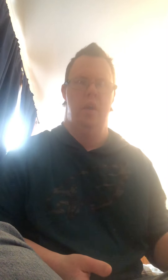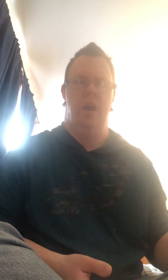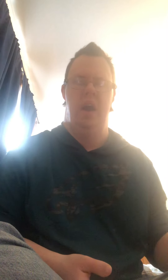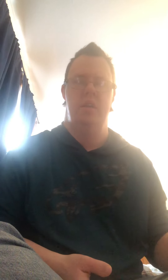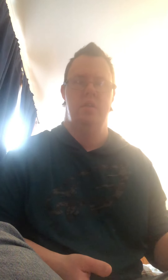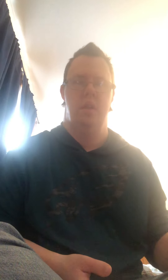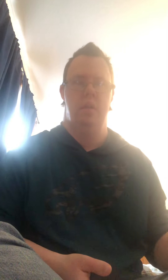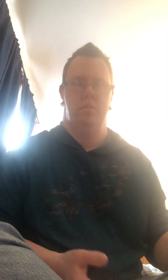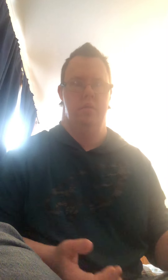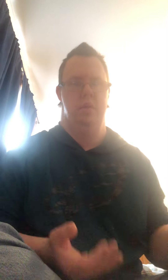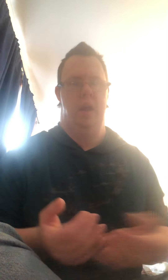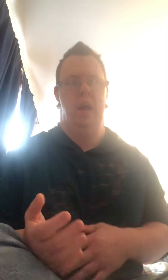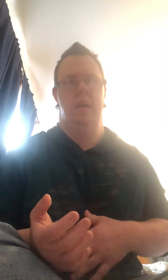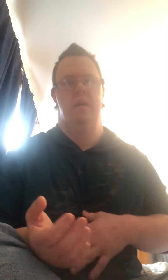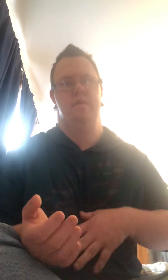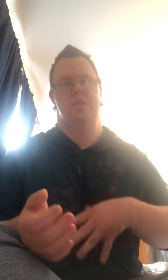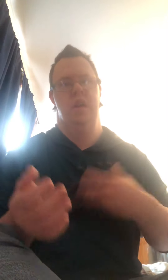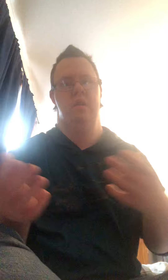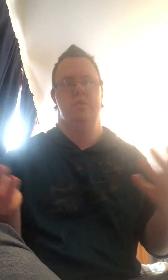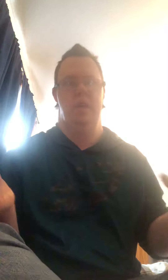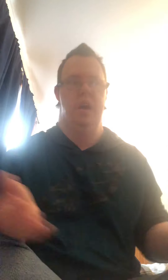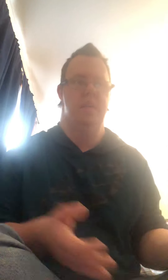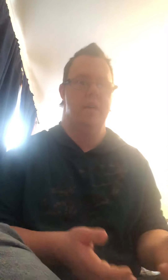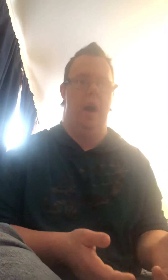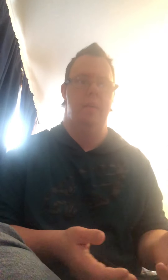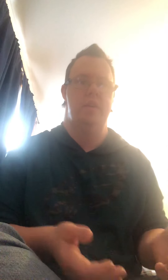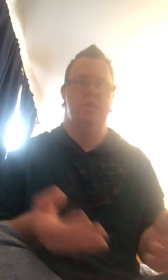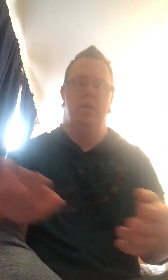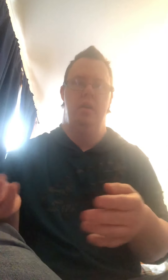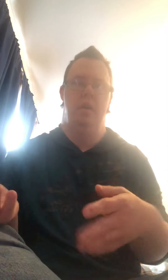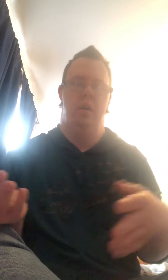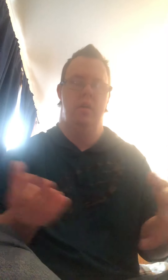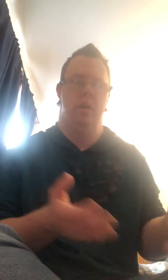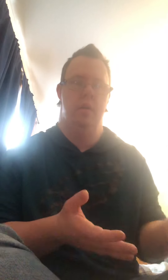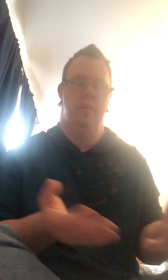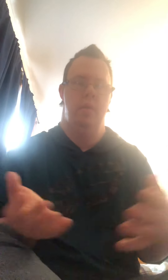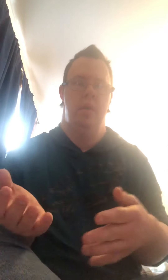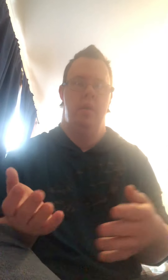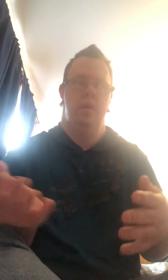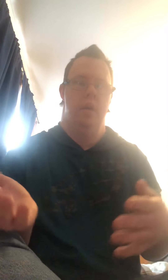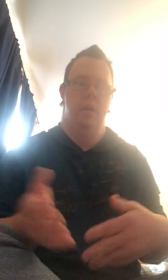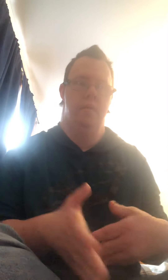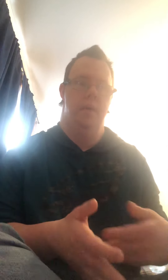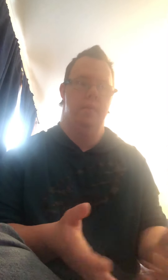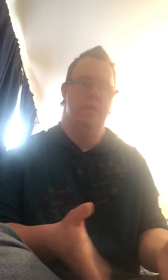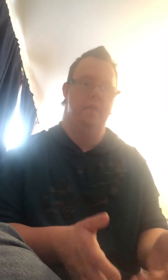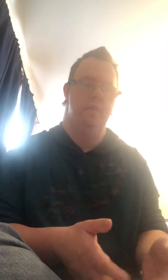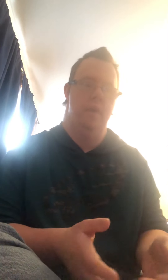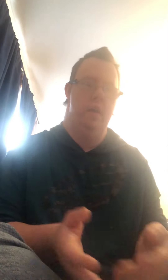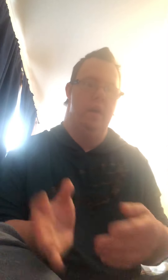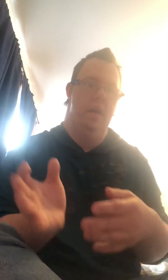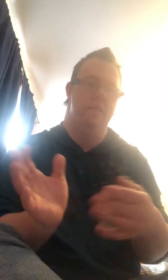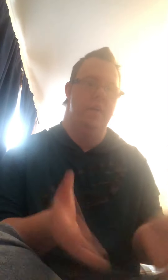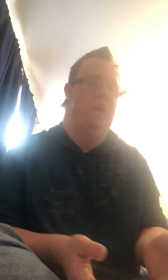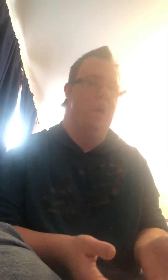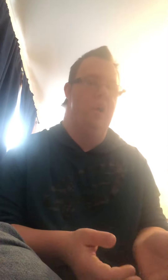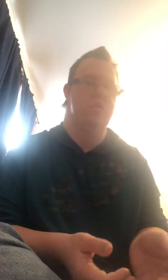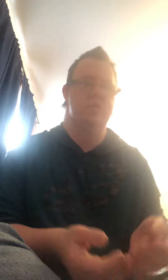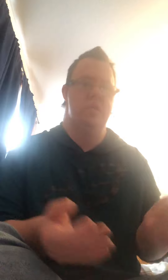that negative seeing those negative comments on on other people's uh like videos and